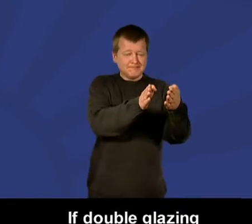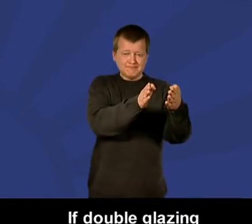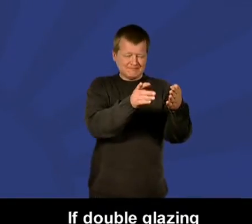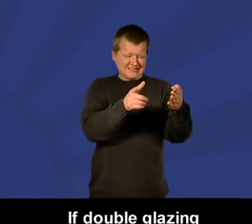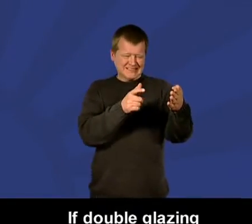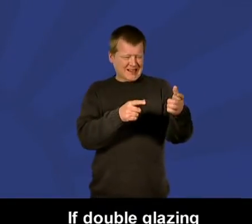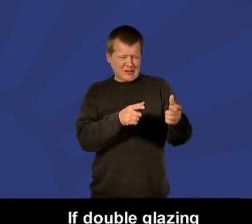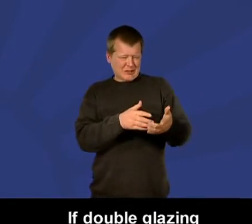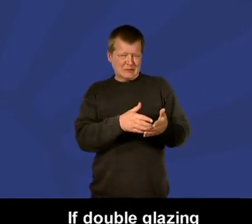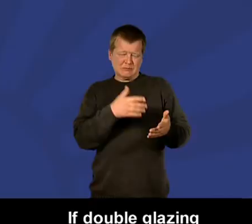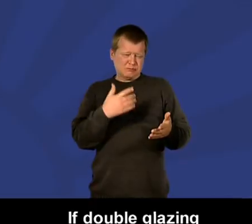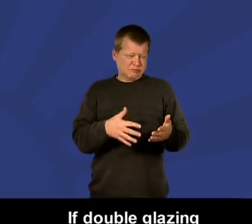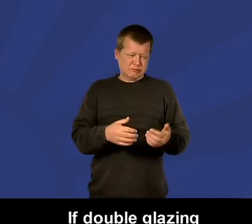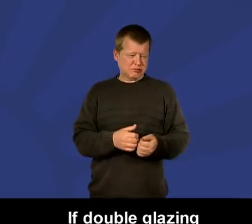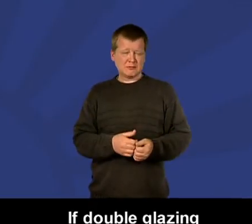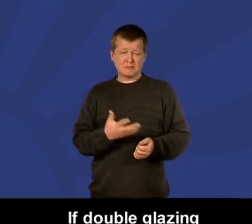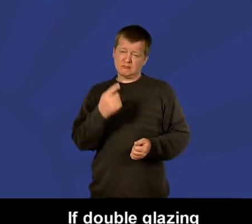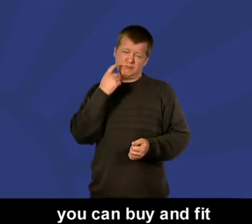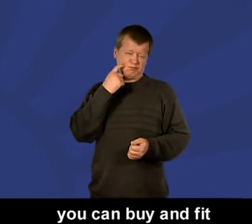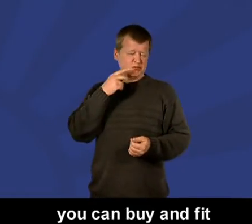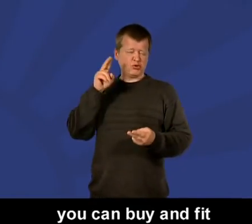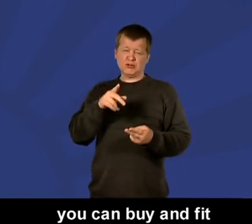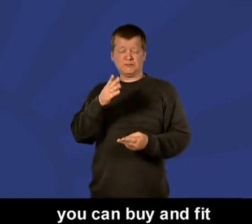If double glazing is too expensive, you can buy and fit. to fix in A few You You You Thank